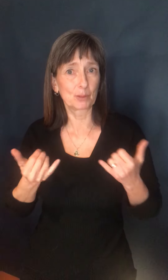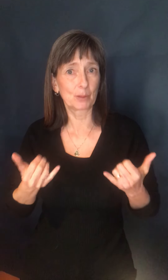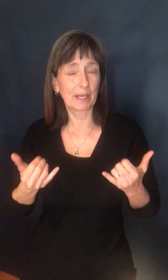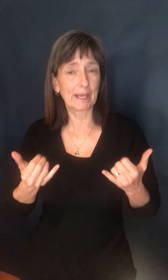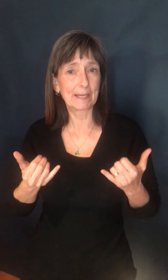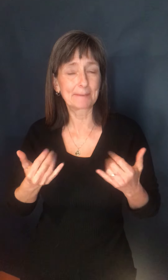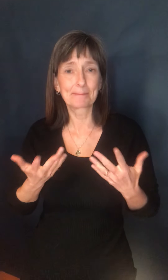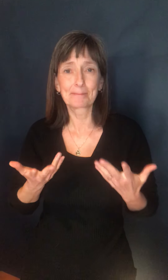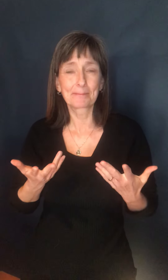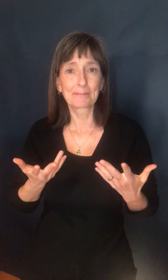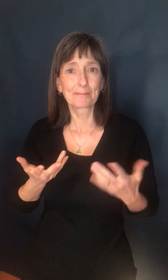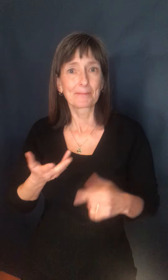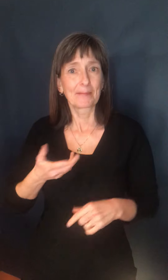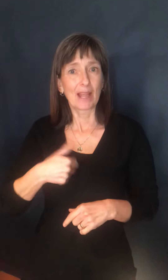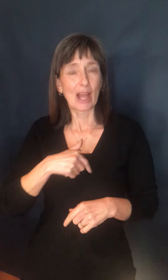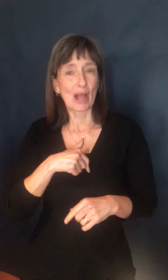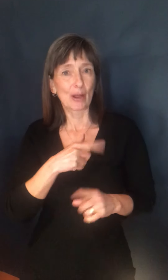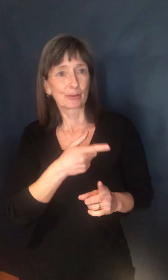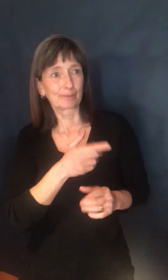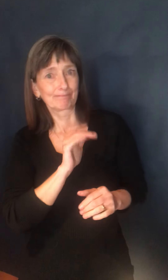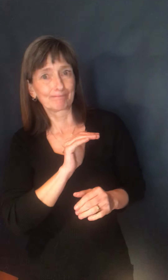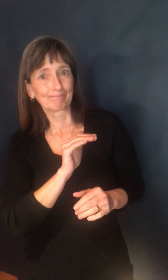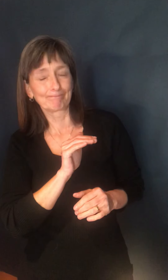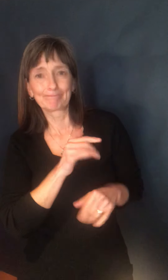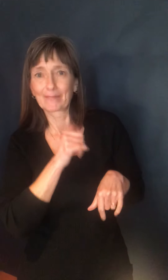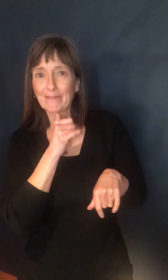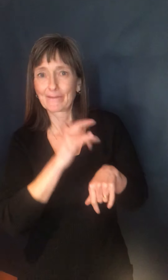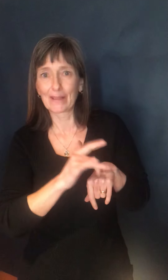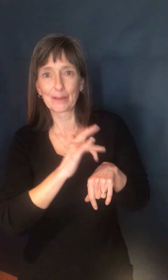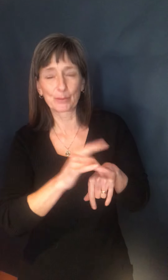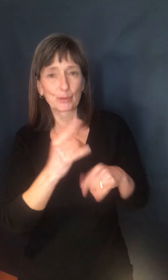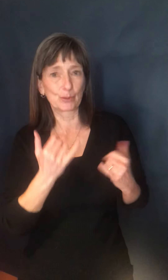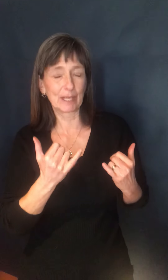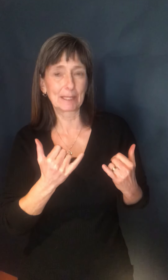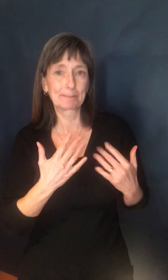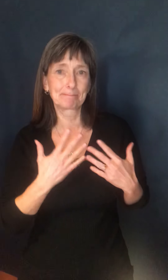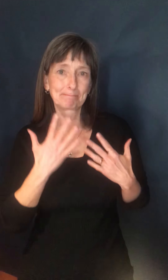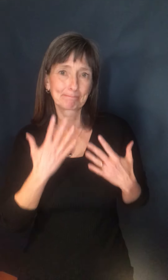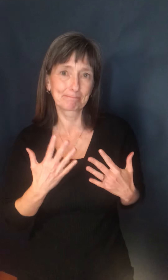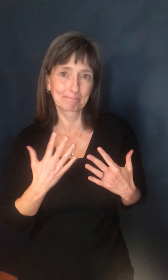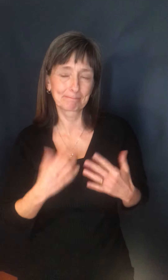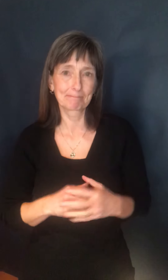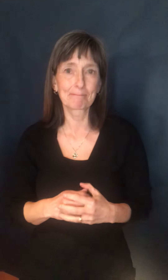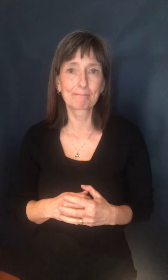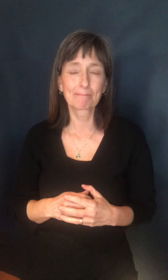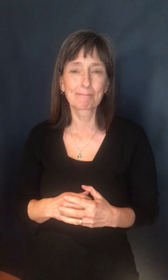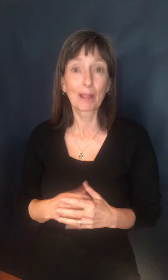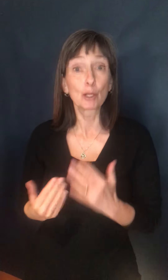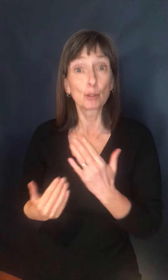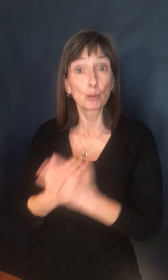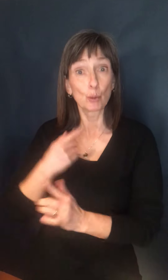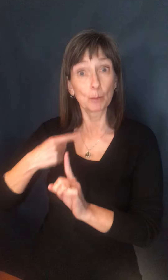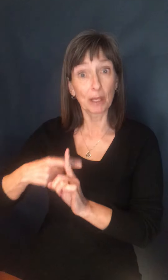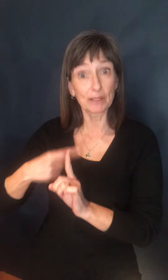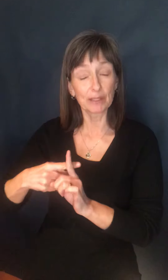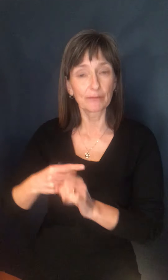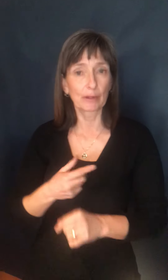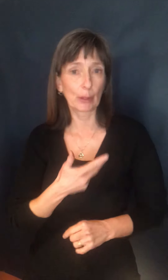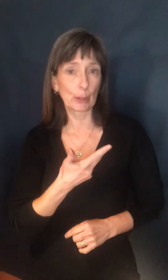agency has not available. One new case, three active. Good news to go